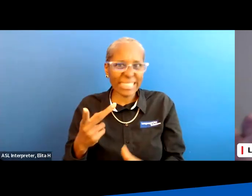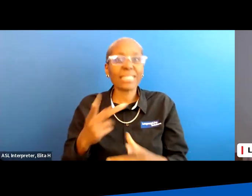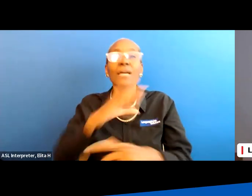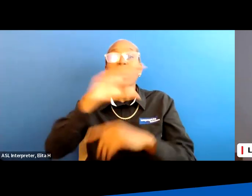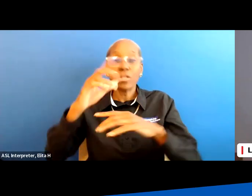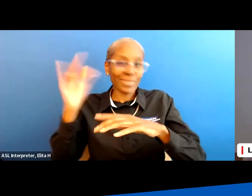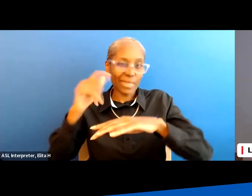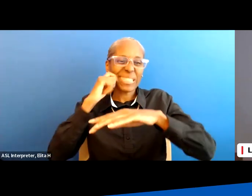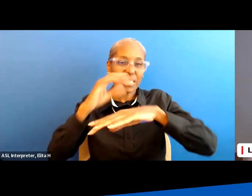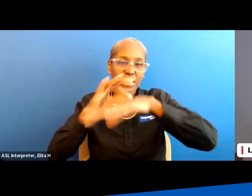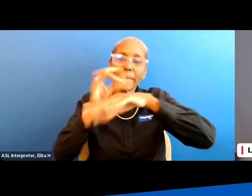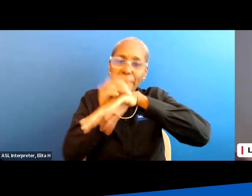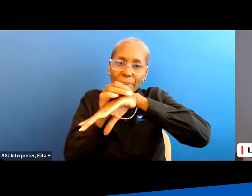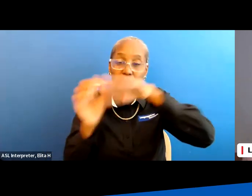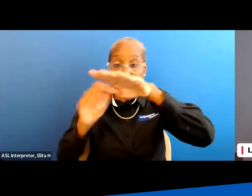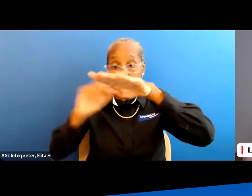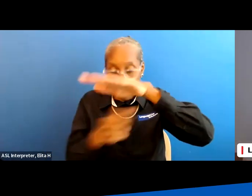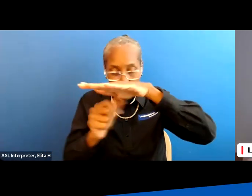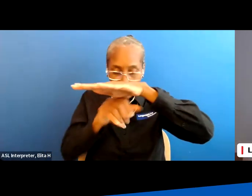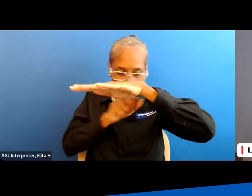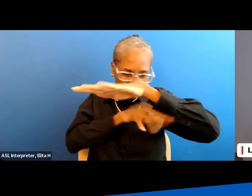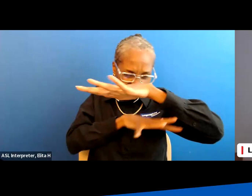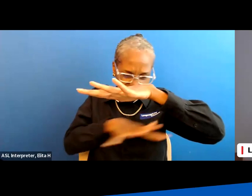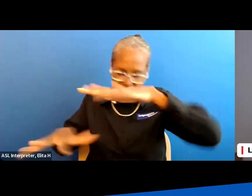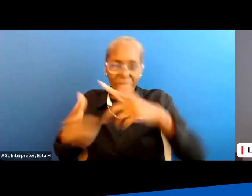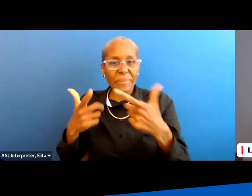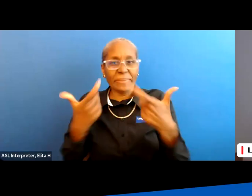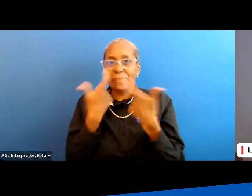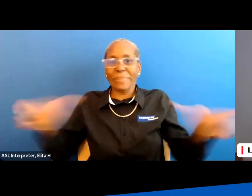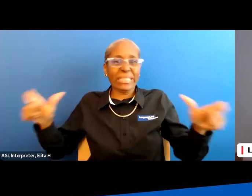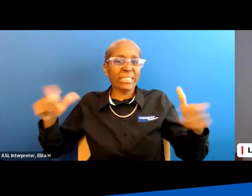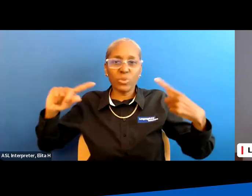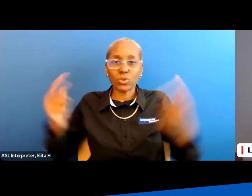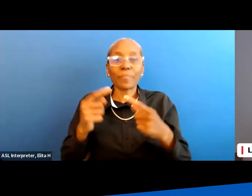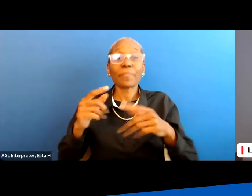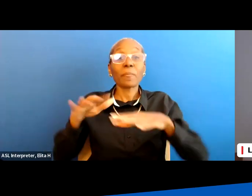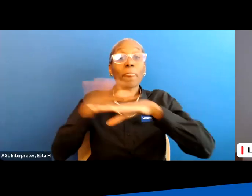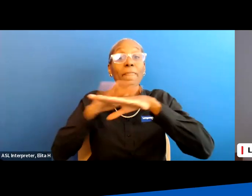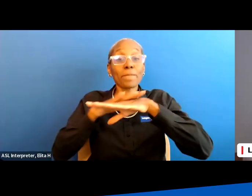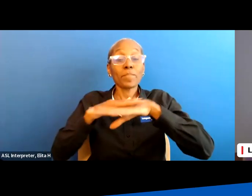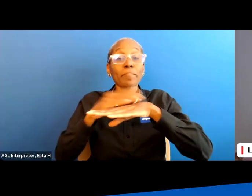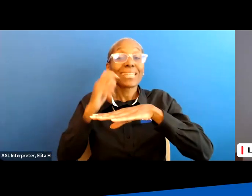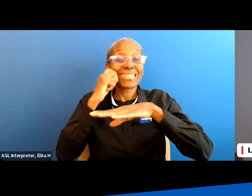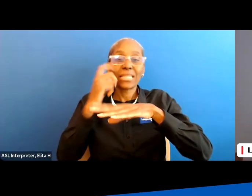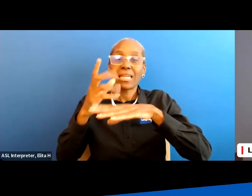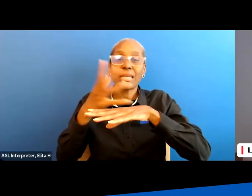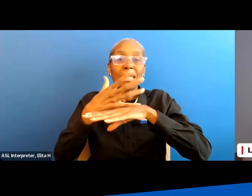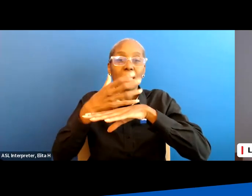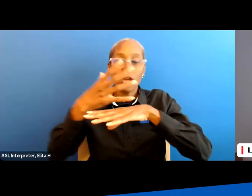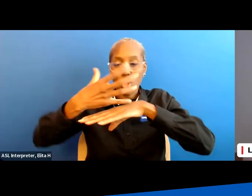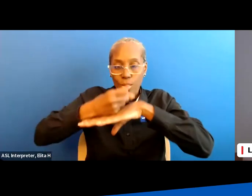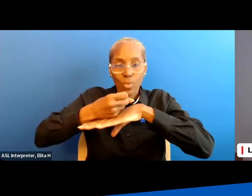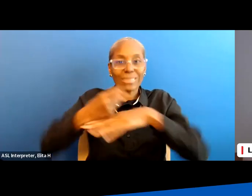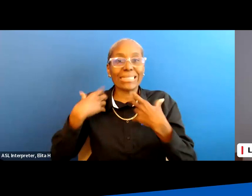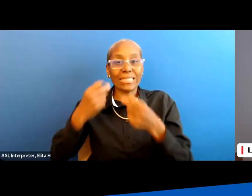and so we always want that last bit of surface skin has to heal last otherwise if